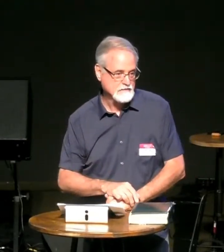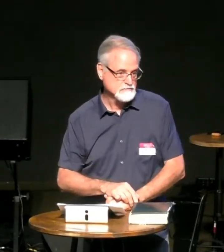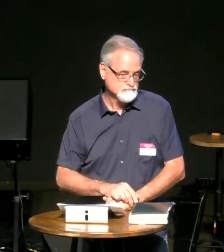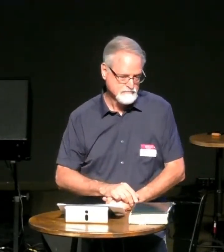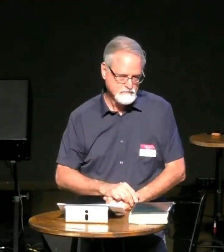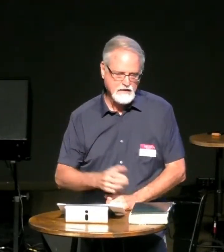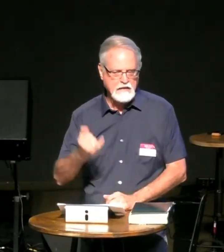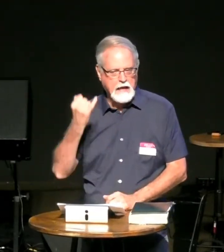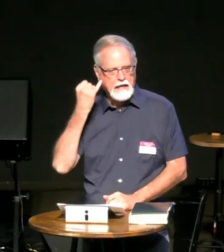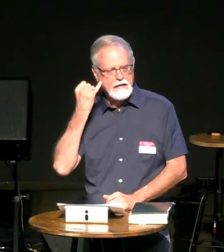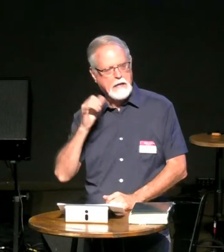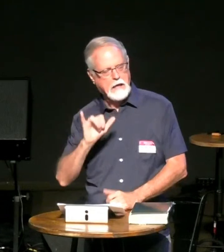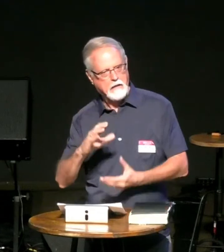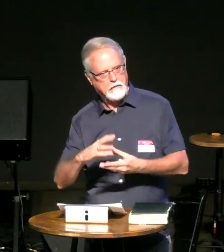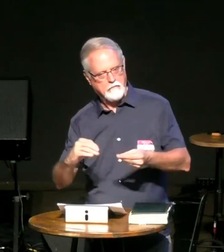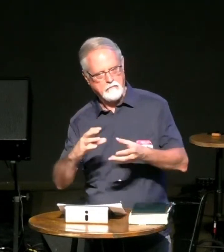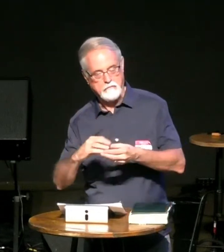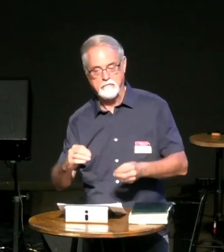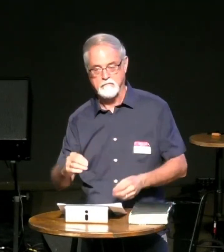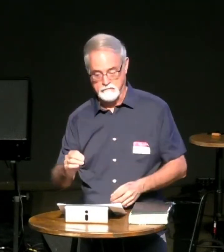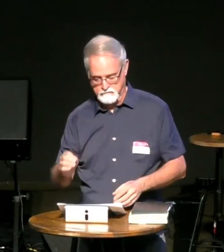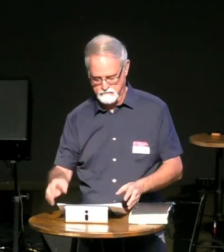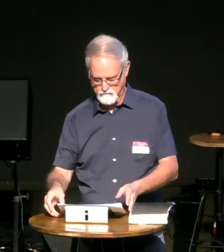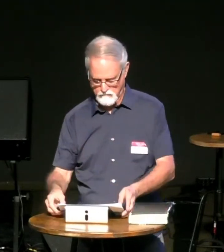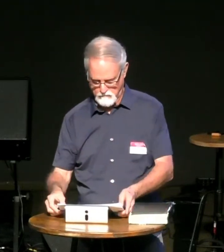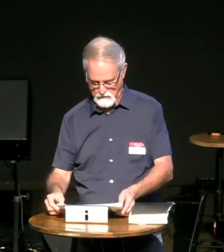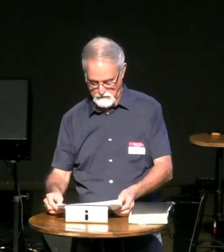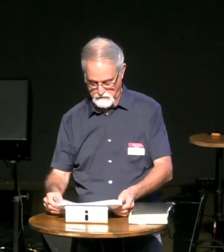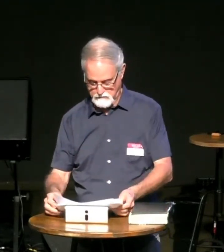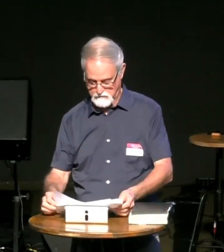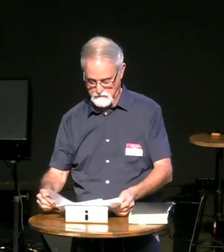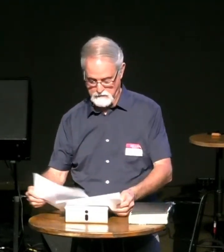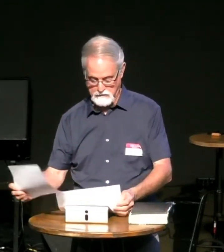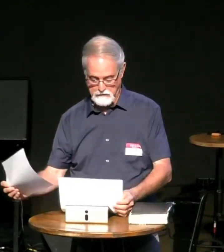not as distinct as murder but it definitely happens